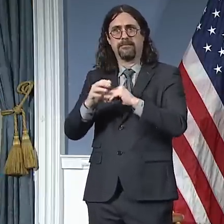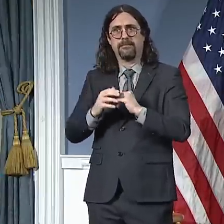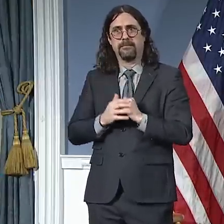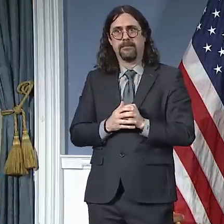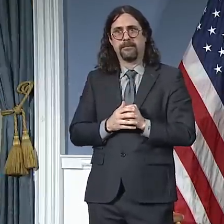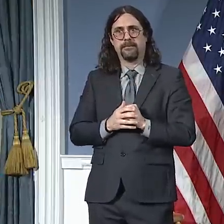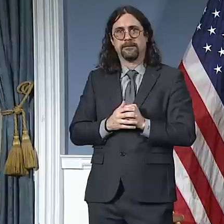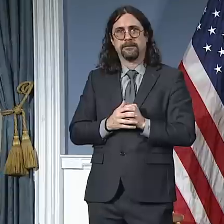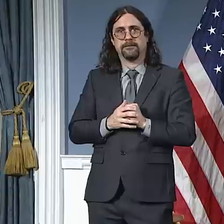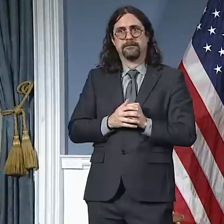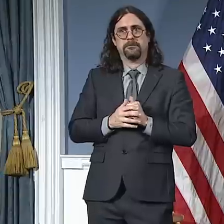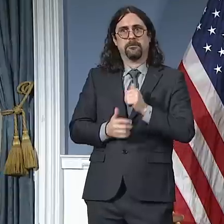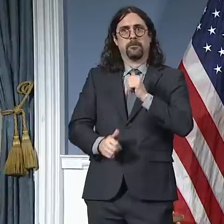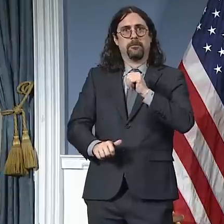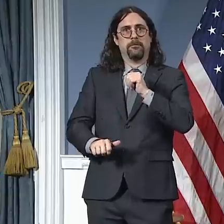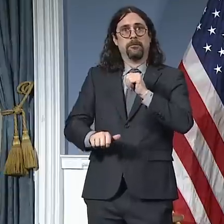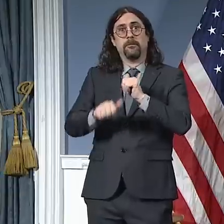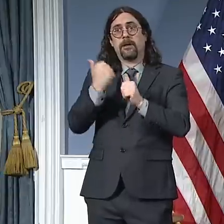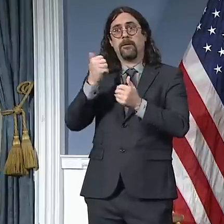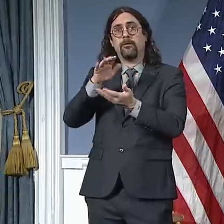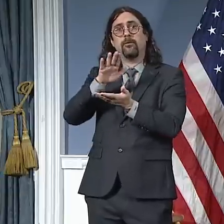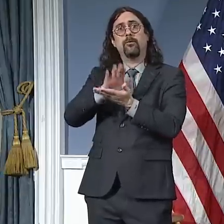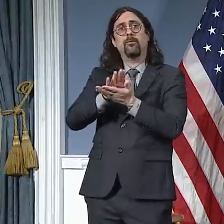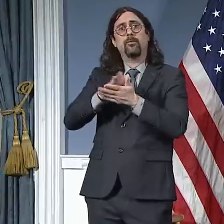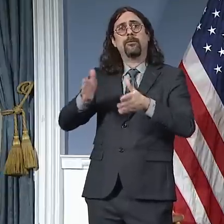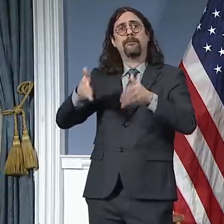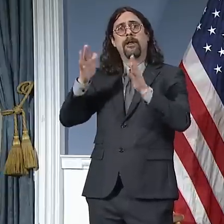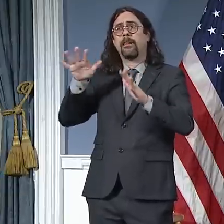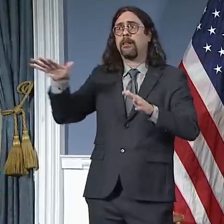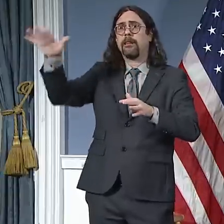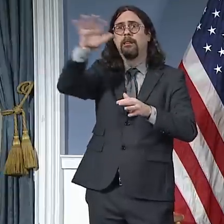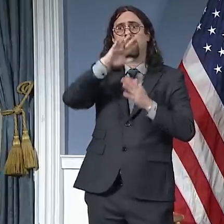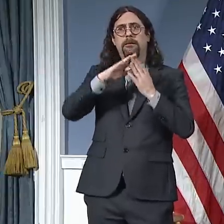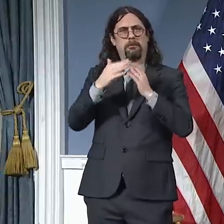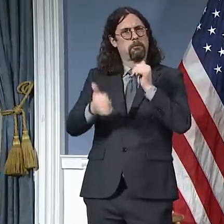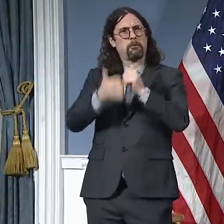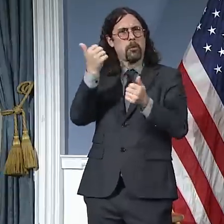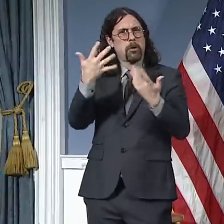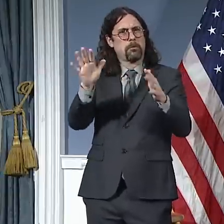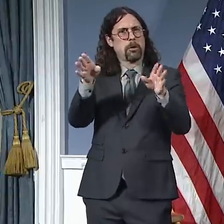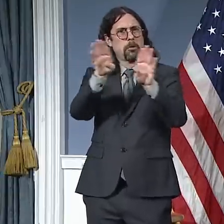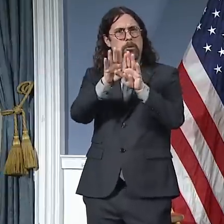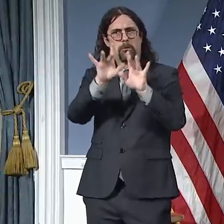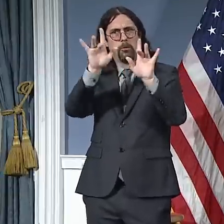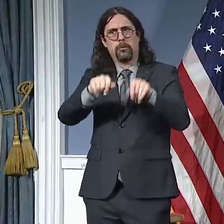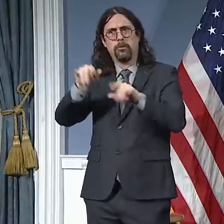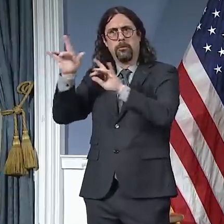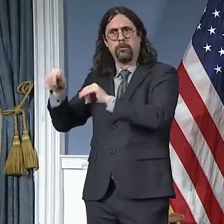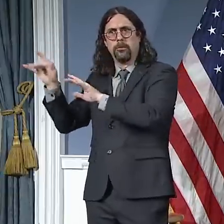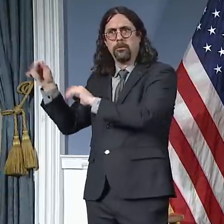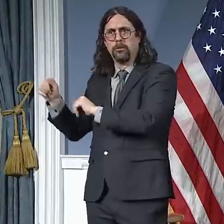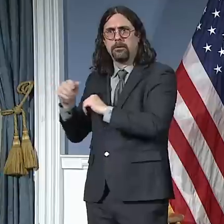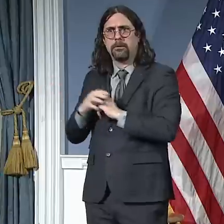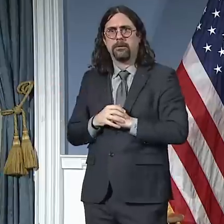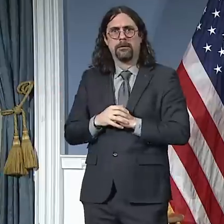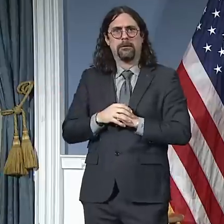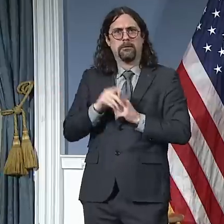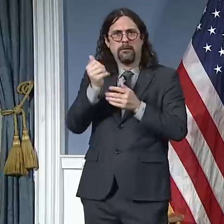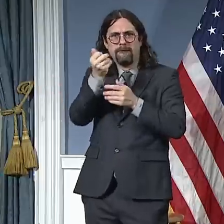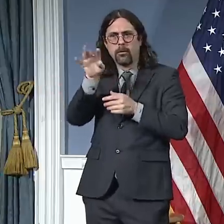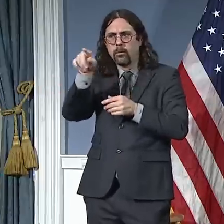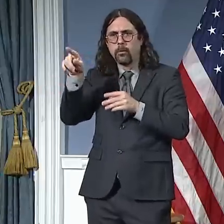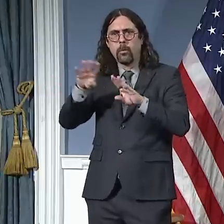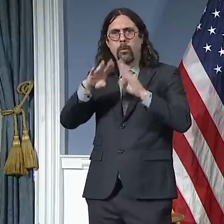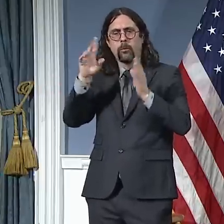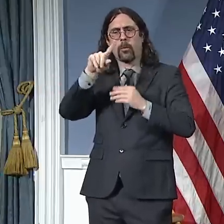are shut down now, and some are only doing food operations, pick-up, but no educators